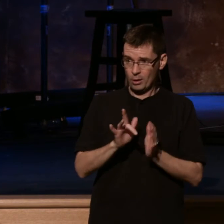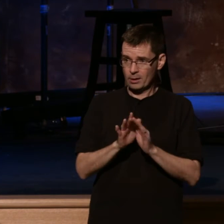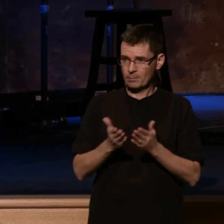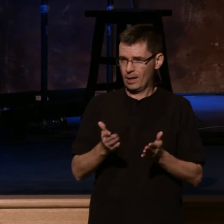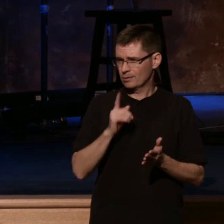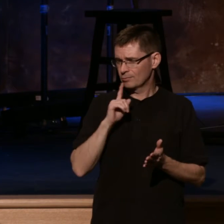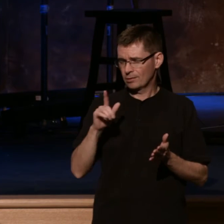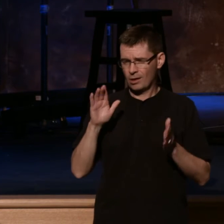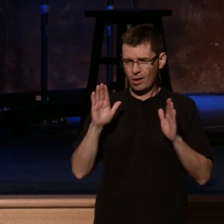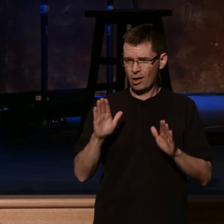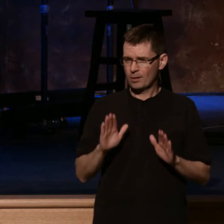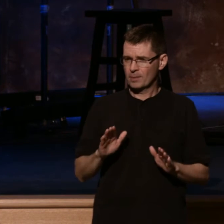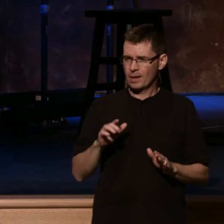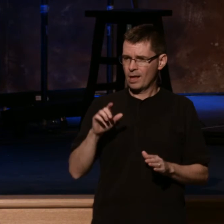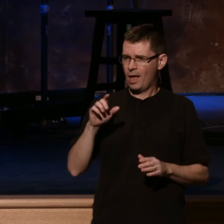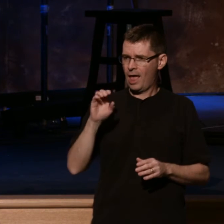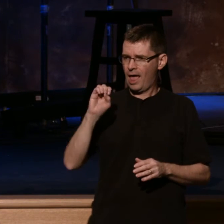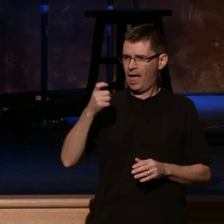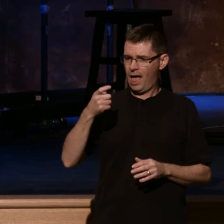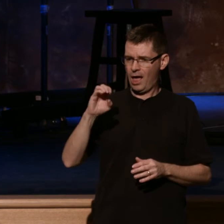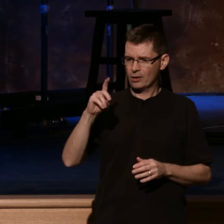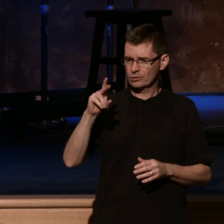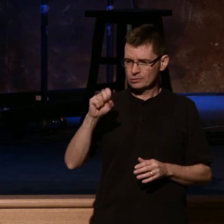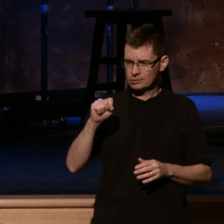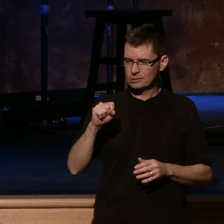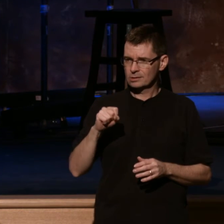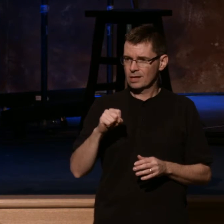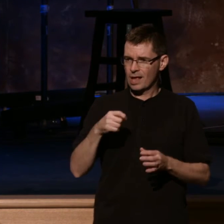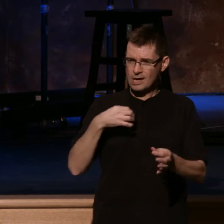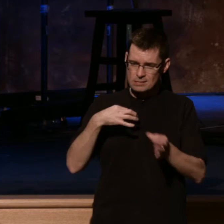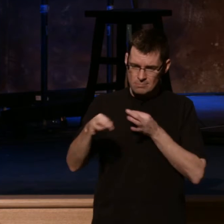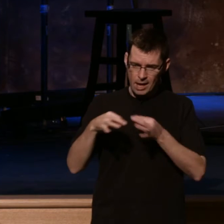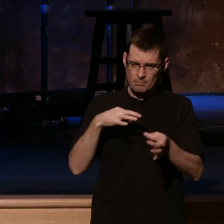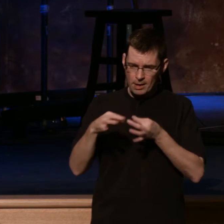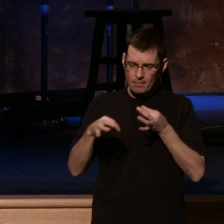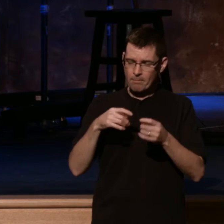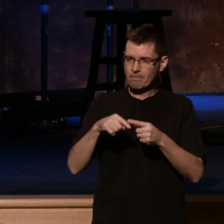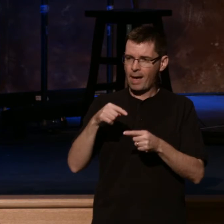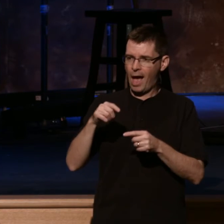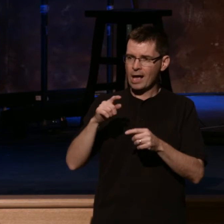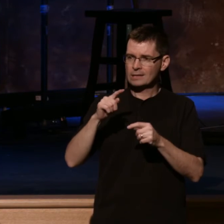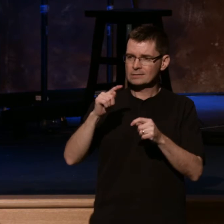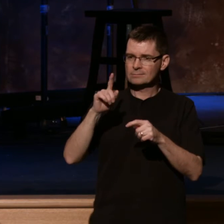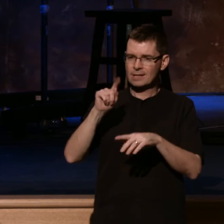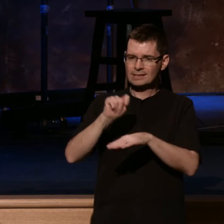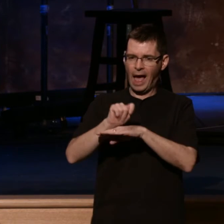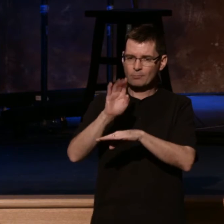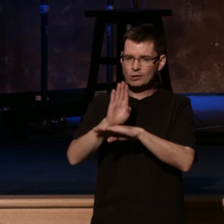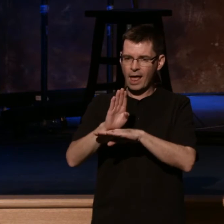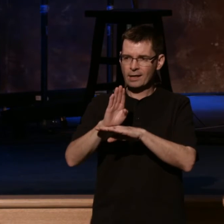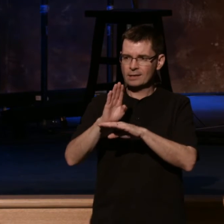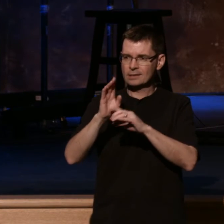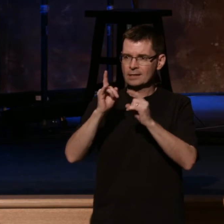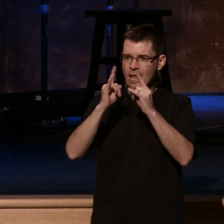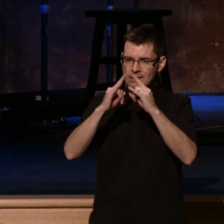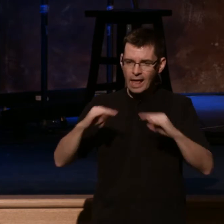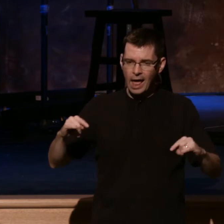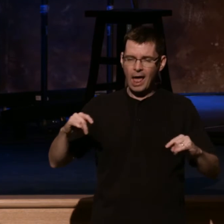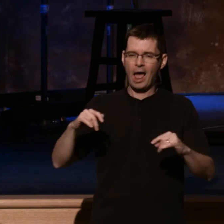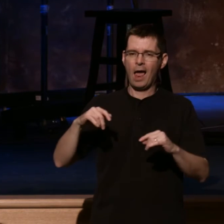chapters in Exodus, like 26 through 31, all this instruction about the tabernacle and all the gold and the beauty and excellence of it all, and Aaron, the high